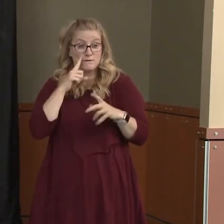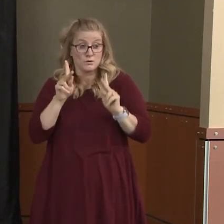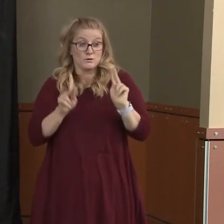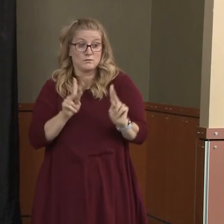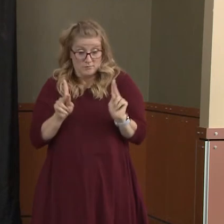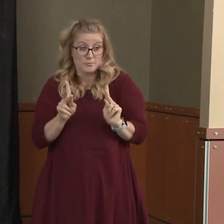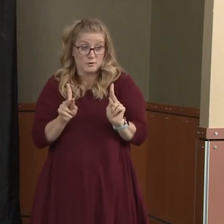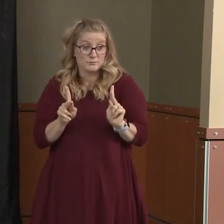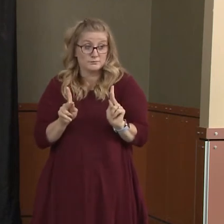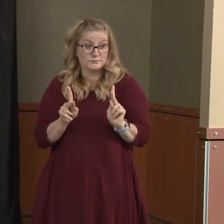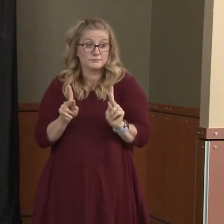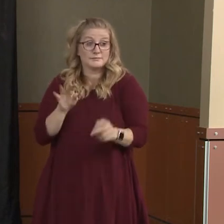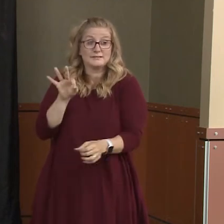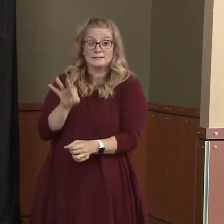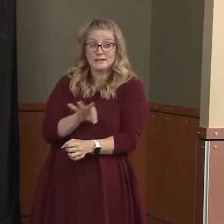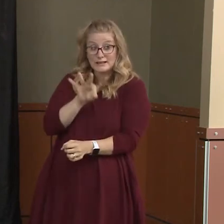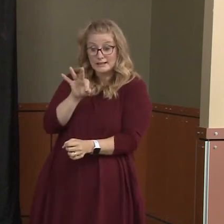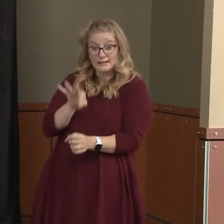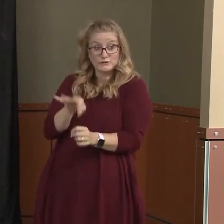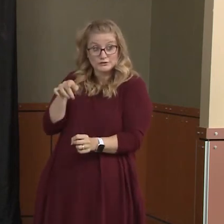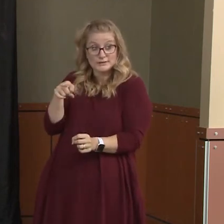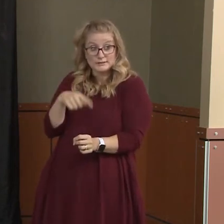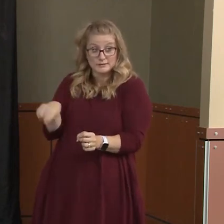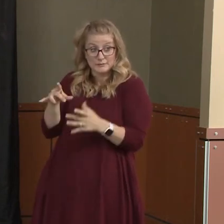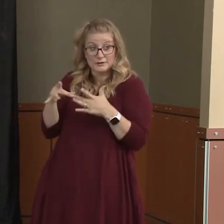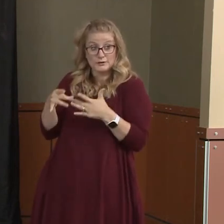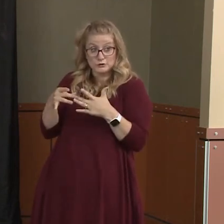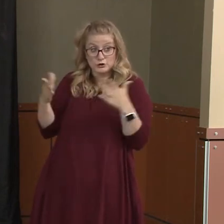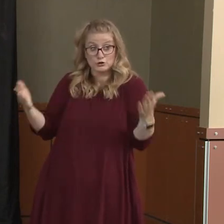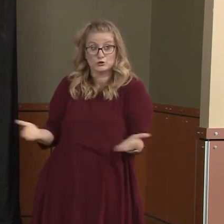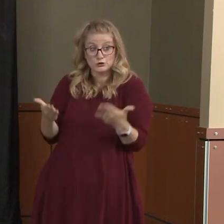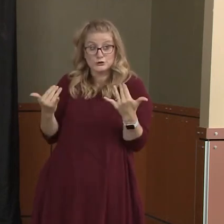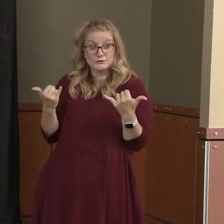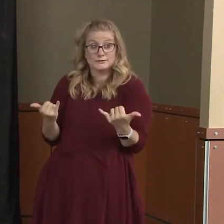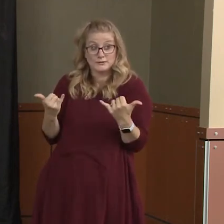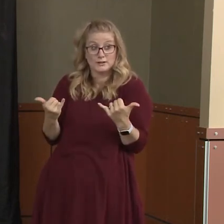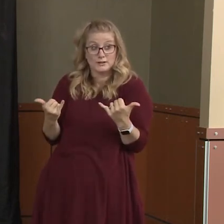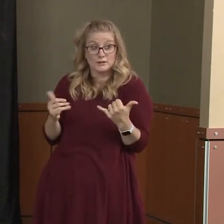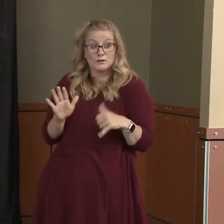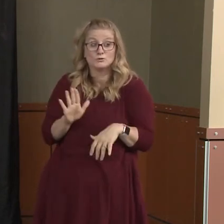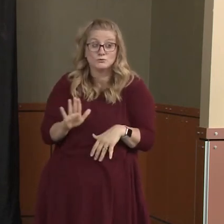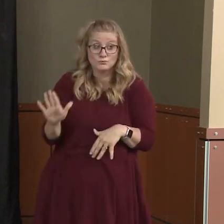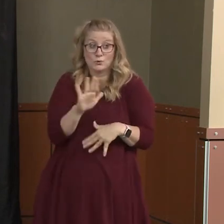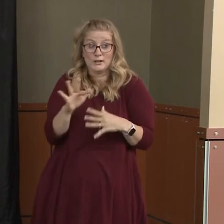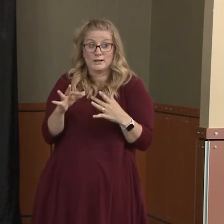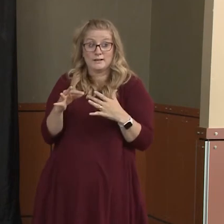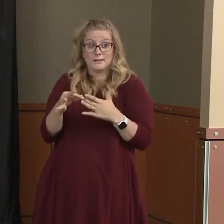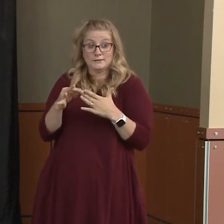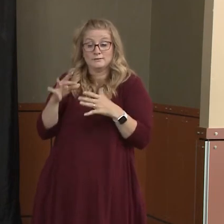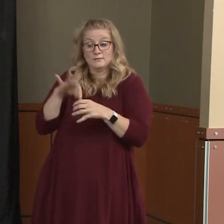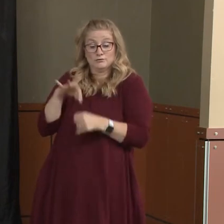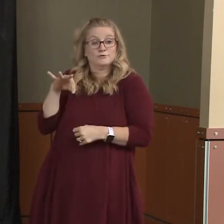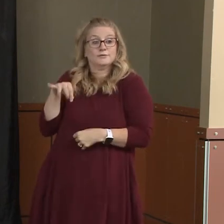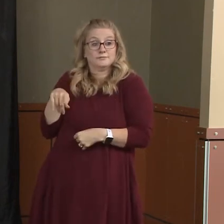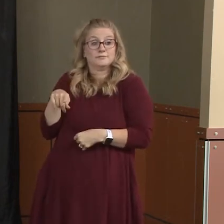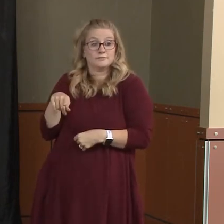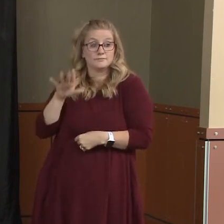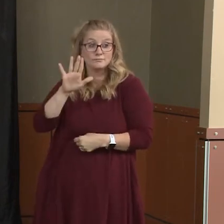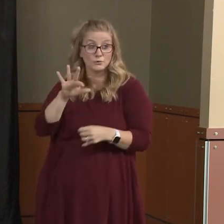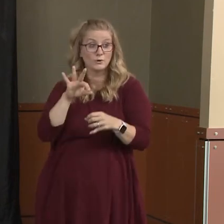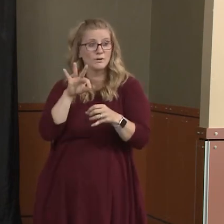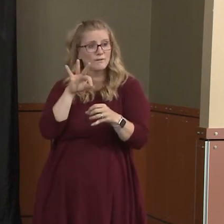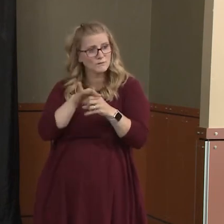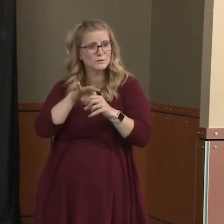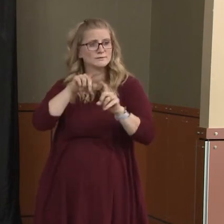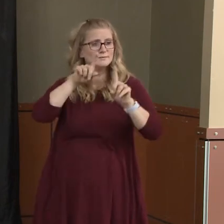these leaders that are up here today and the leaders that you have, you put your vote to a good test, and